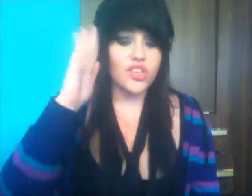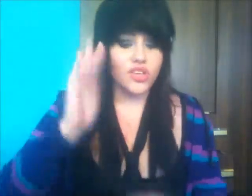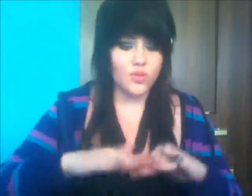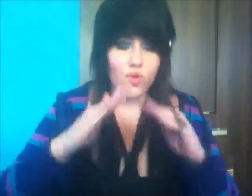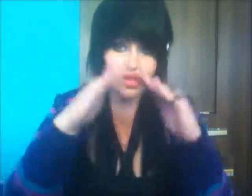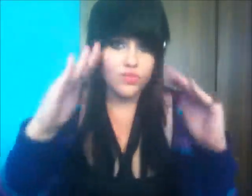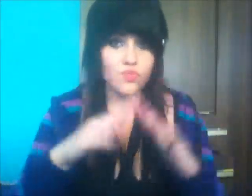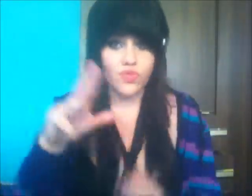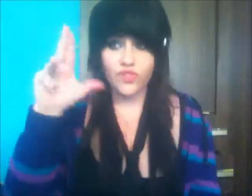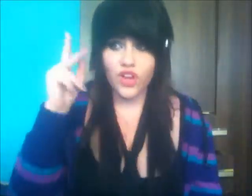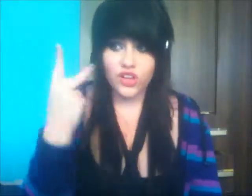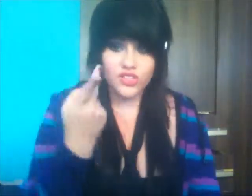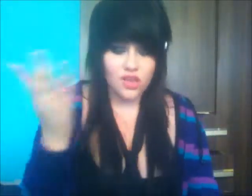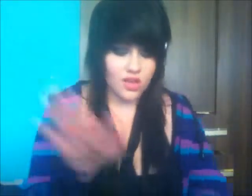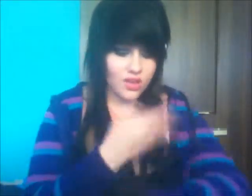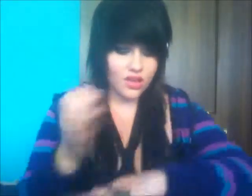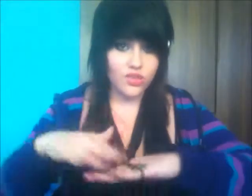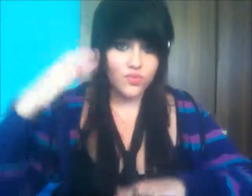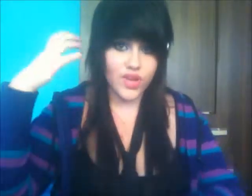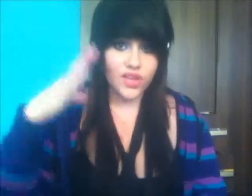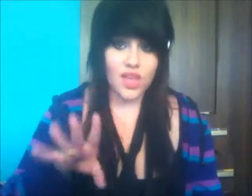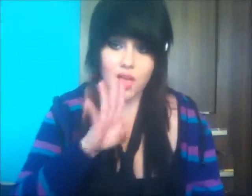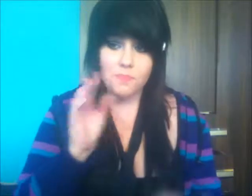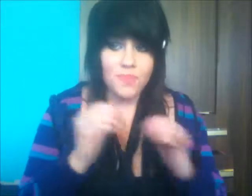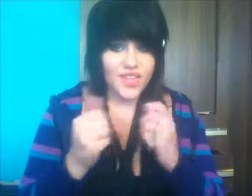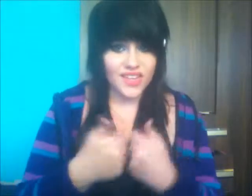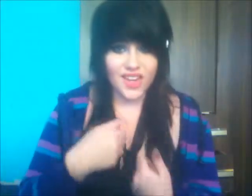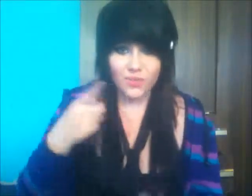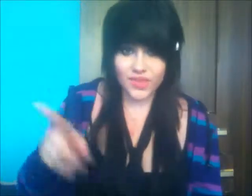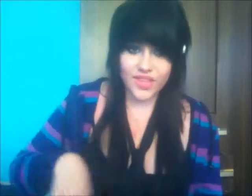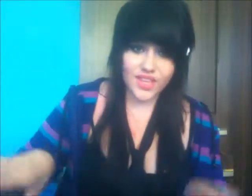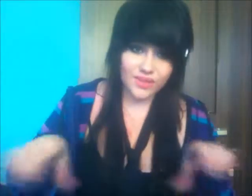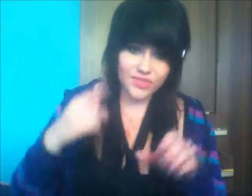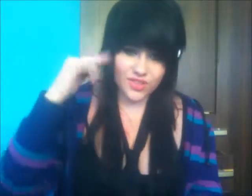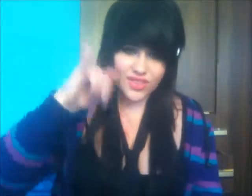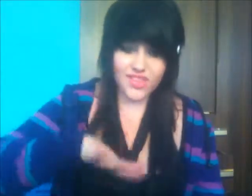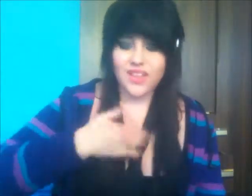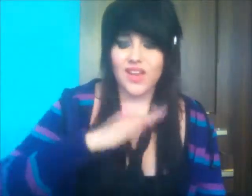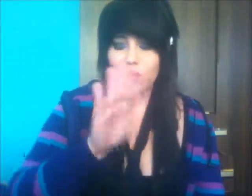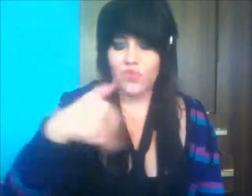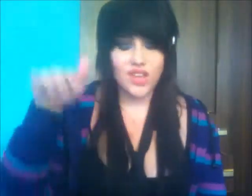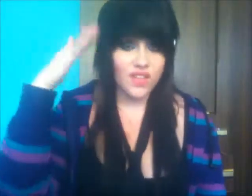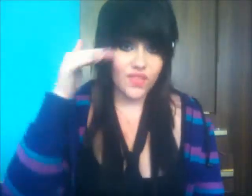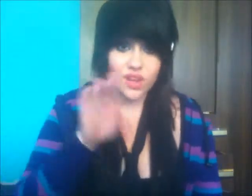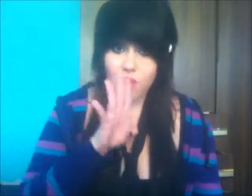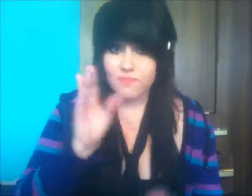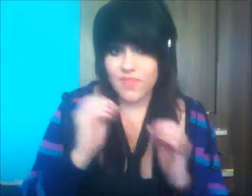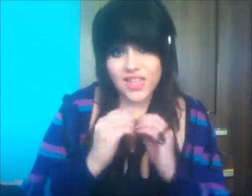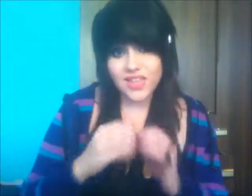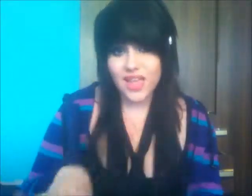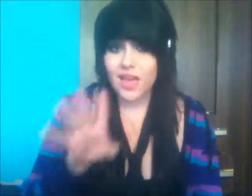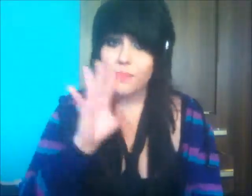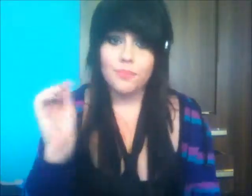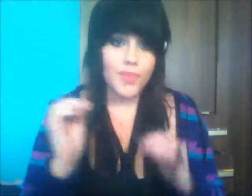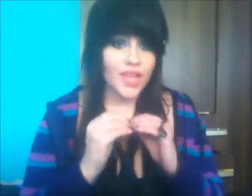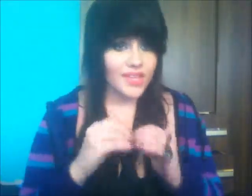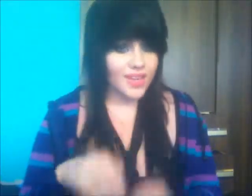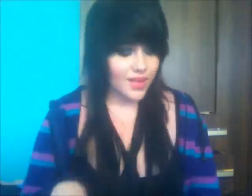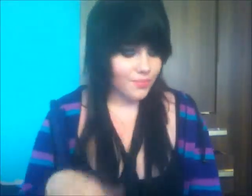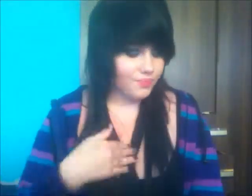something on the roof, but it's all on the radio Did you know it's him? Did you think that I would never know? Make it now, make it now